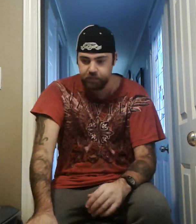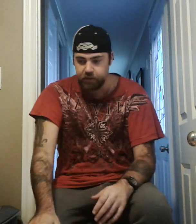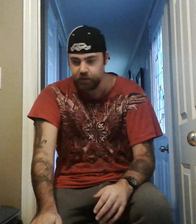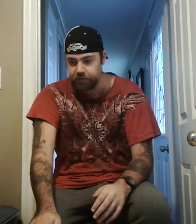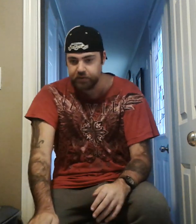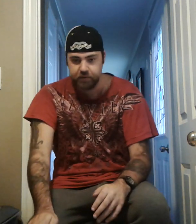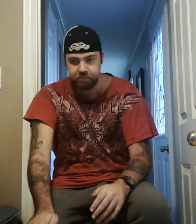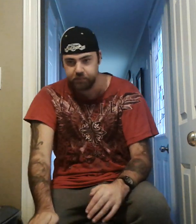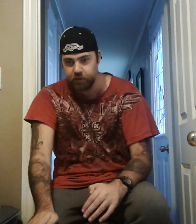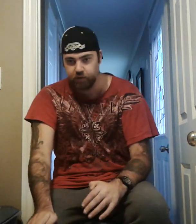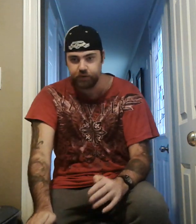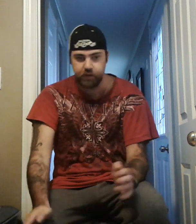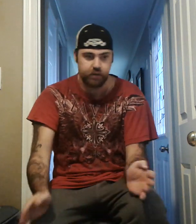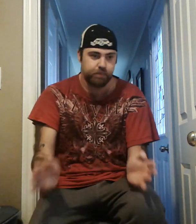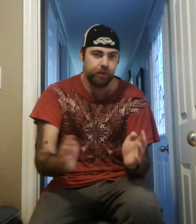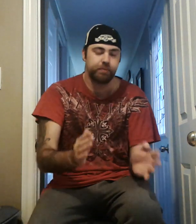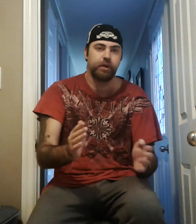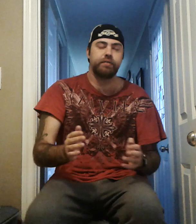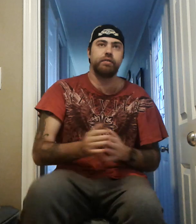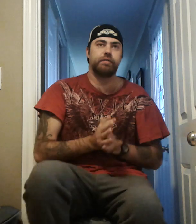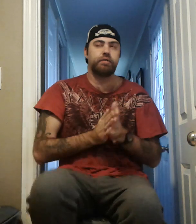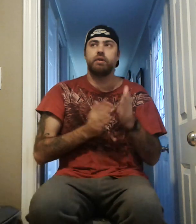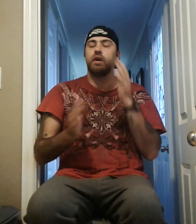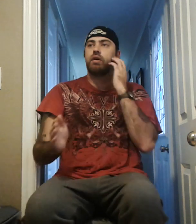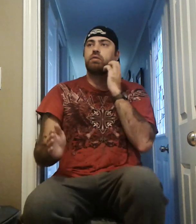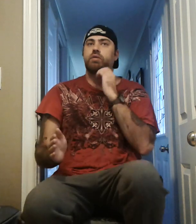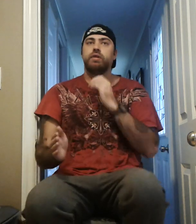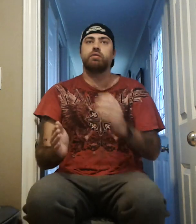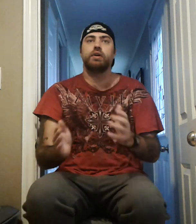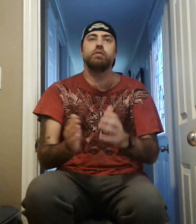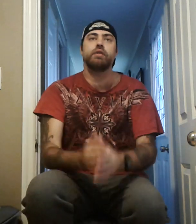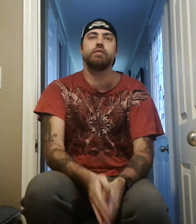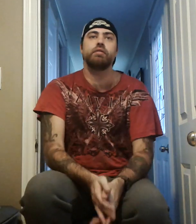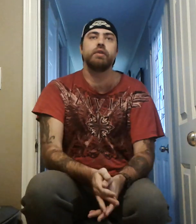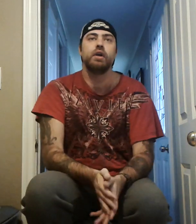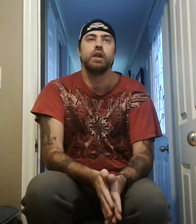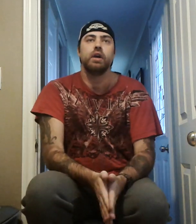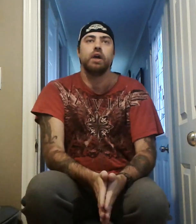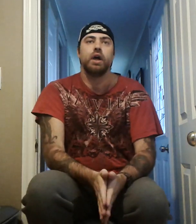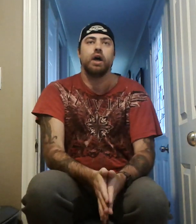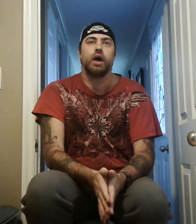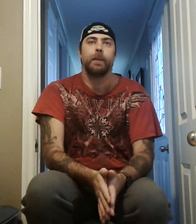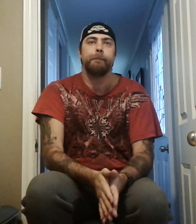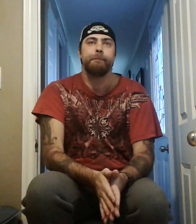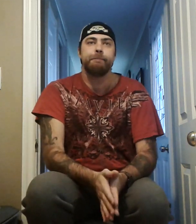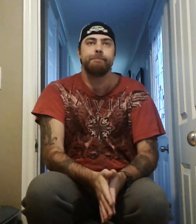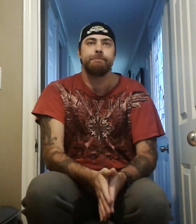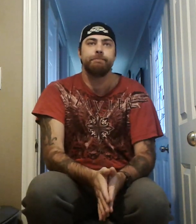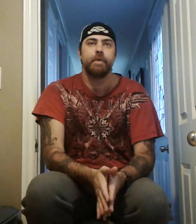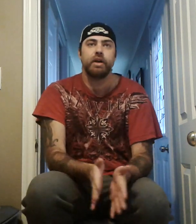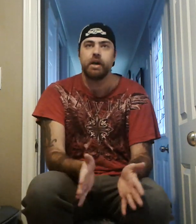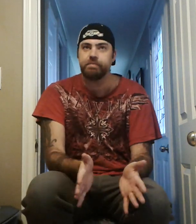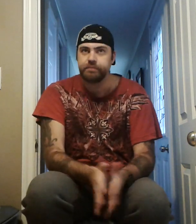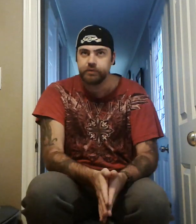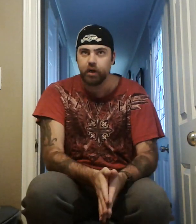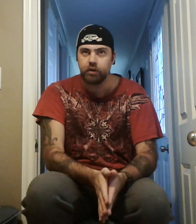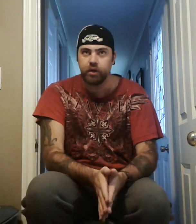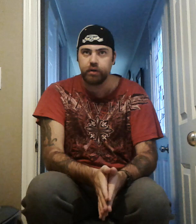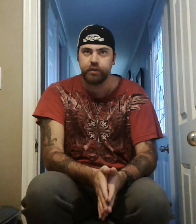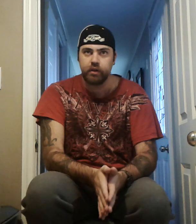because, you know what I mean, both wrestlers, you know, great, great wrestlers, um, but, um, oh, no, I think,